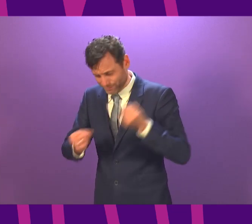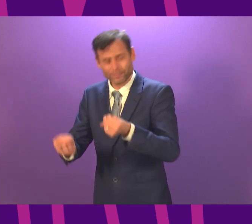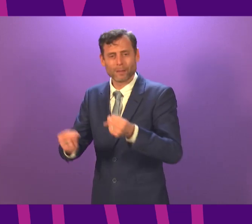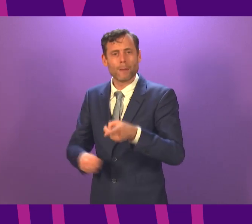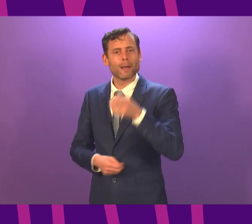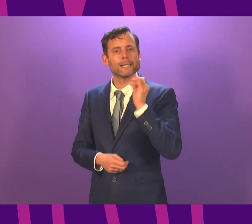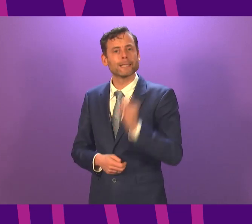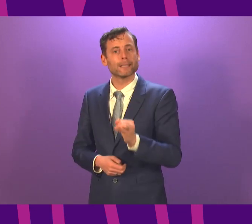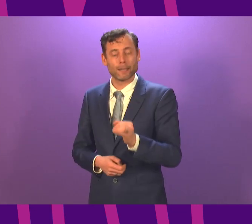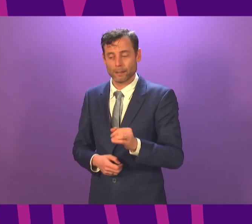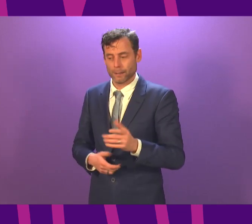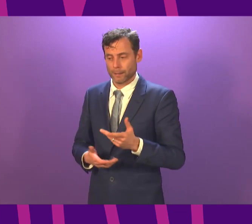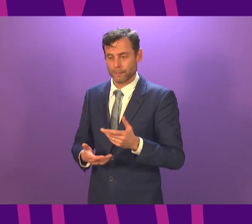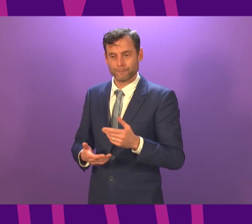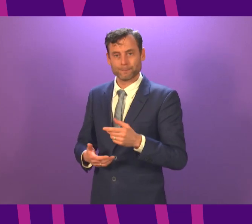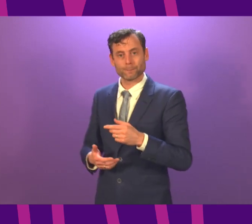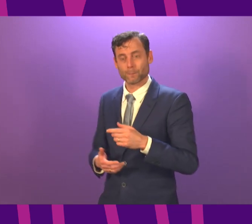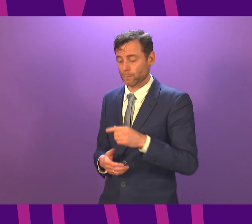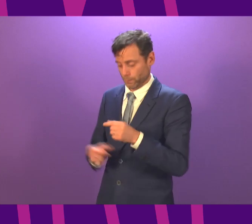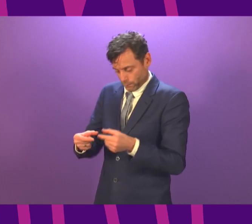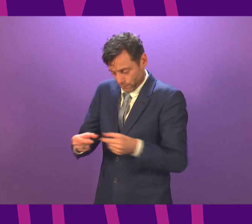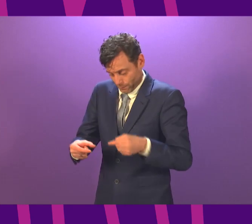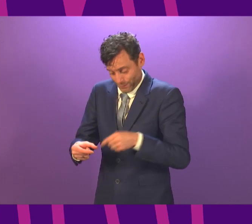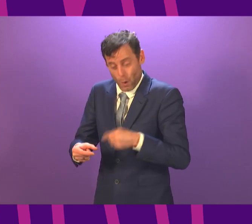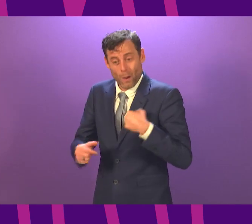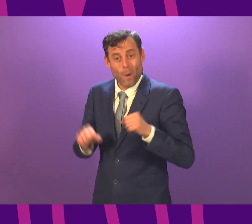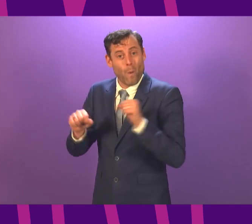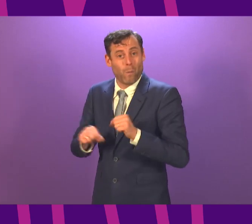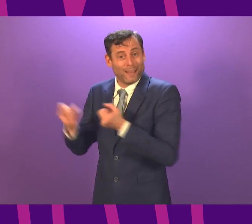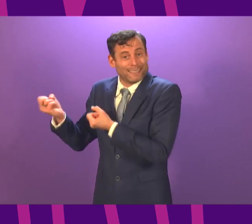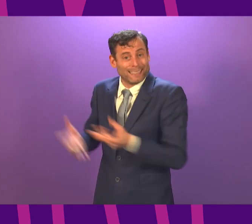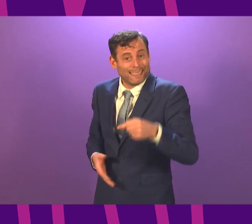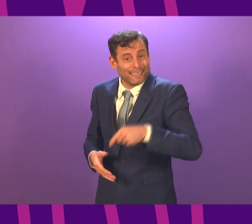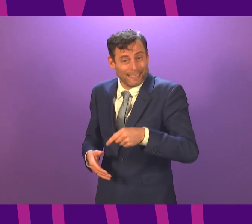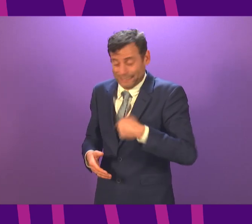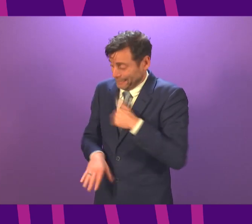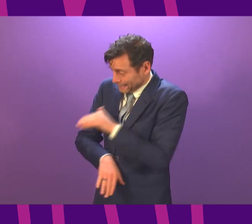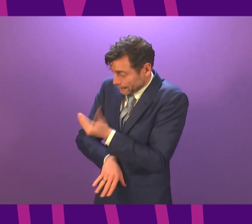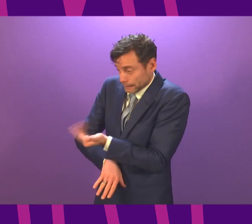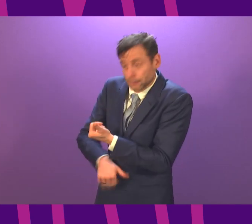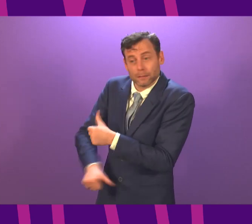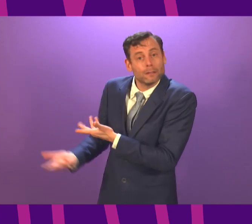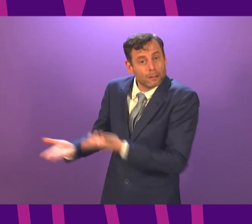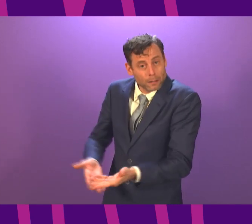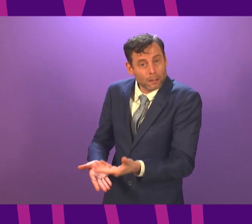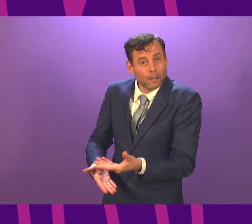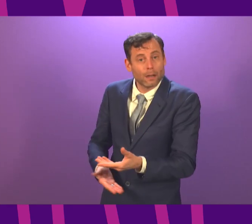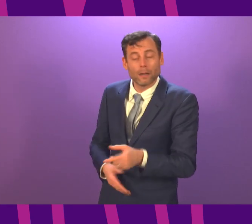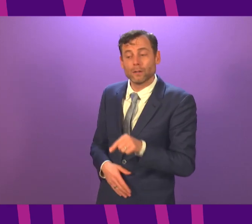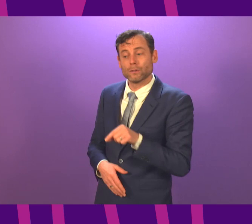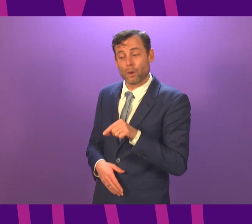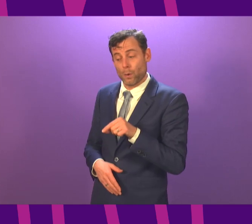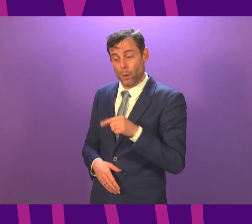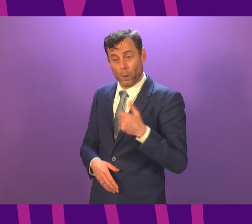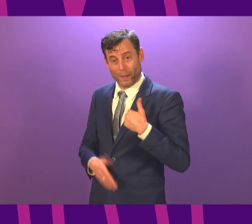the availability of technology, the use of lateral flow technology. We are making great progress in that and these plans will